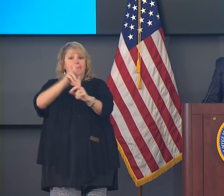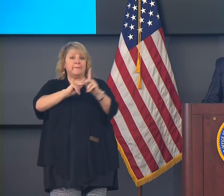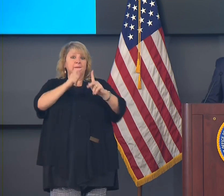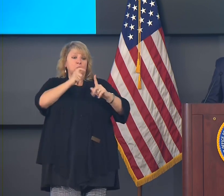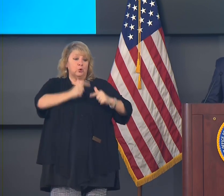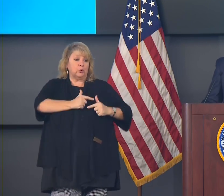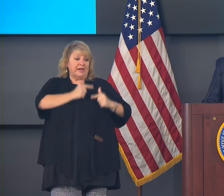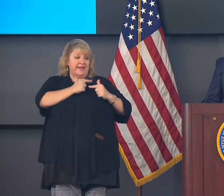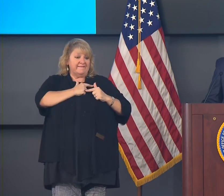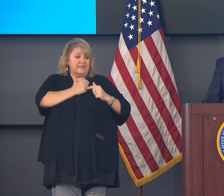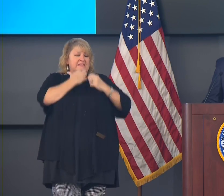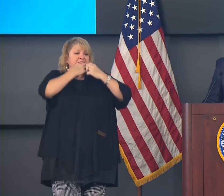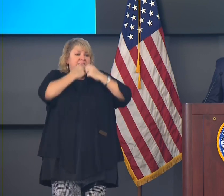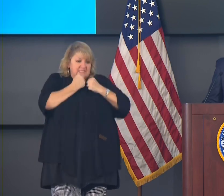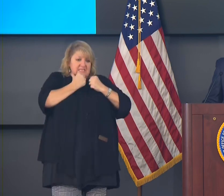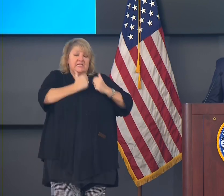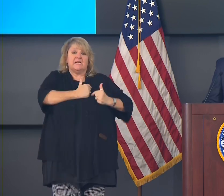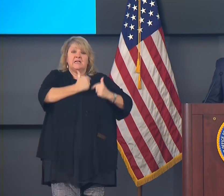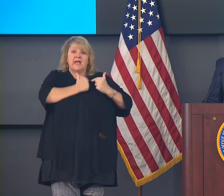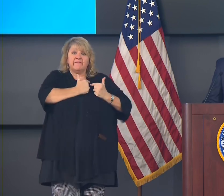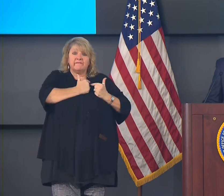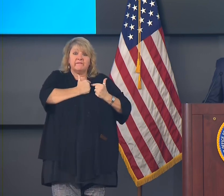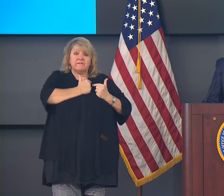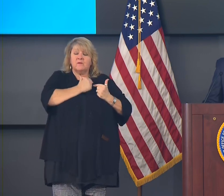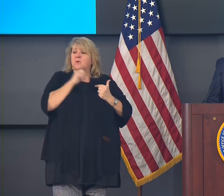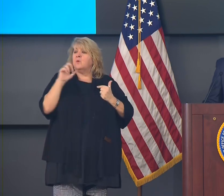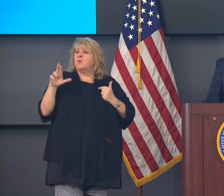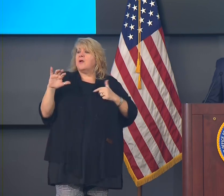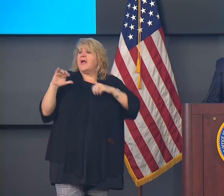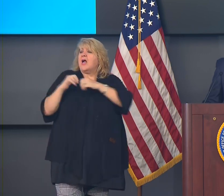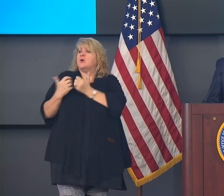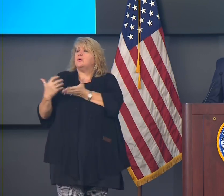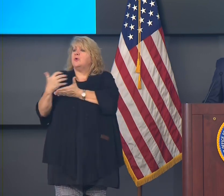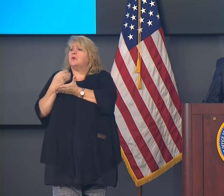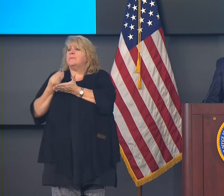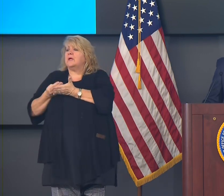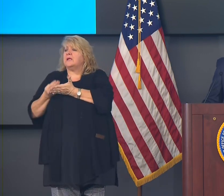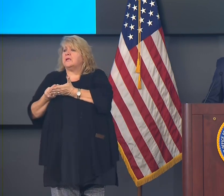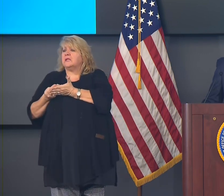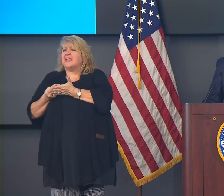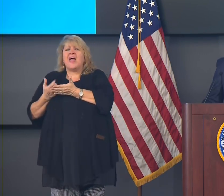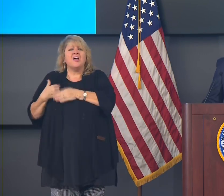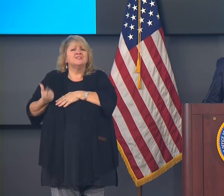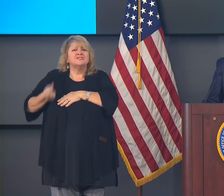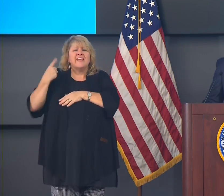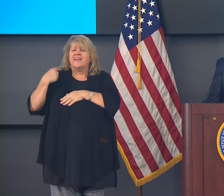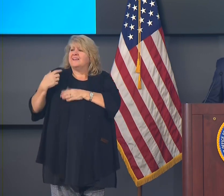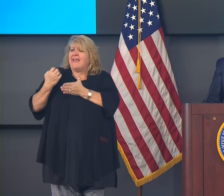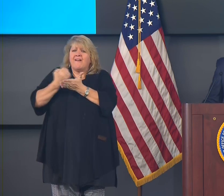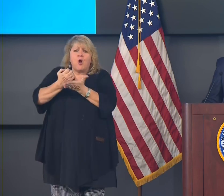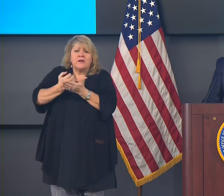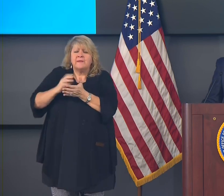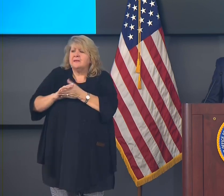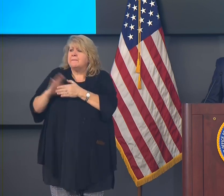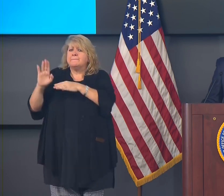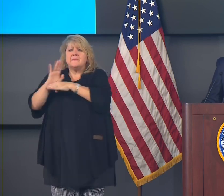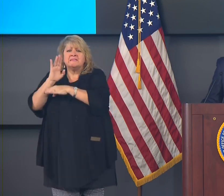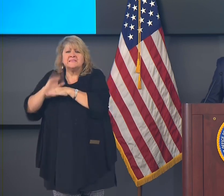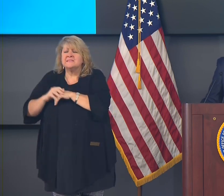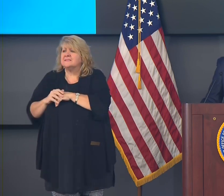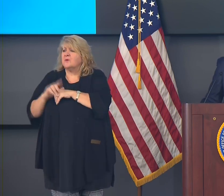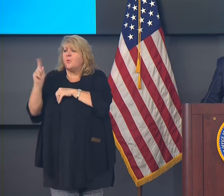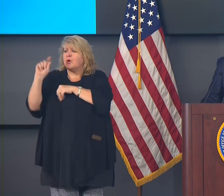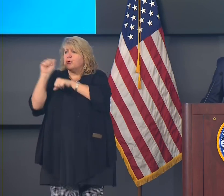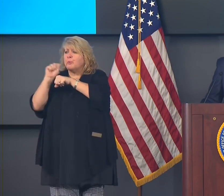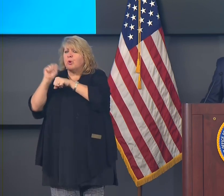And I will tell you, when it comes to the economy and to businesses and to employers and to employees, to livelihoods, the best thing